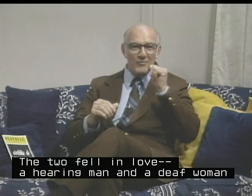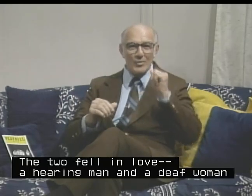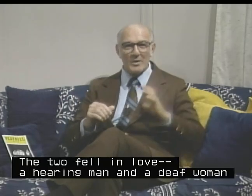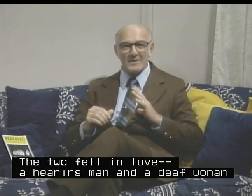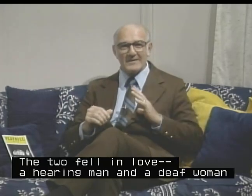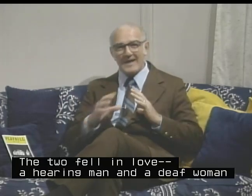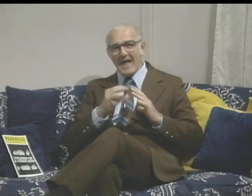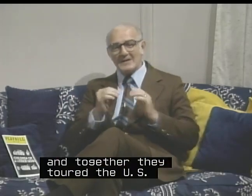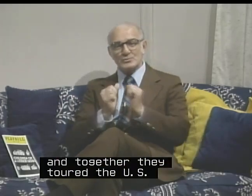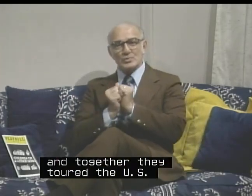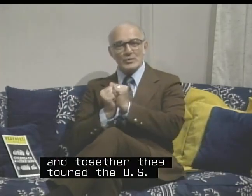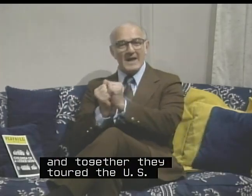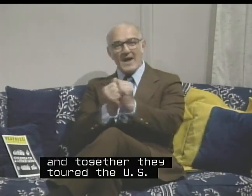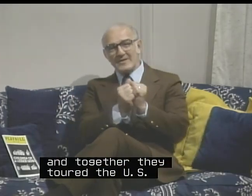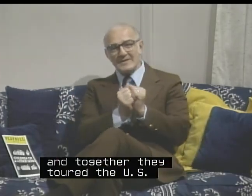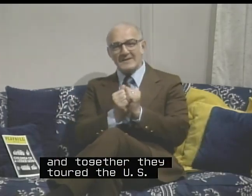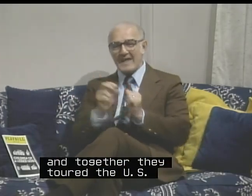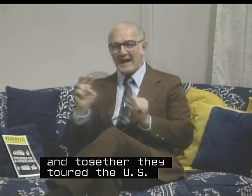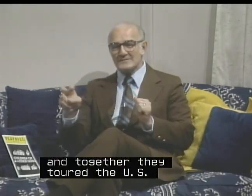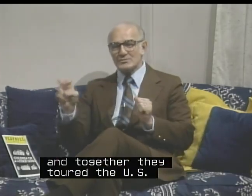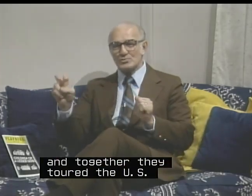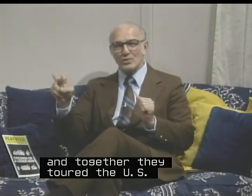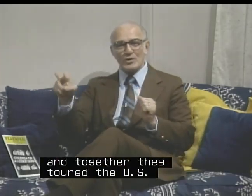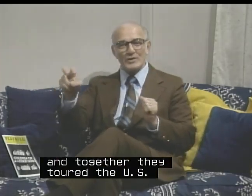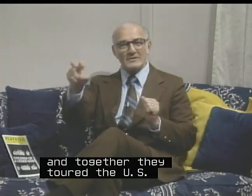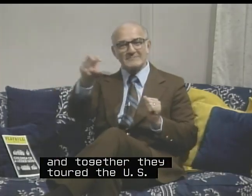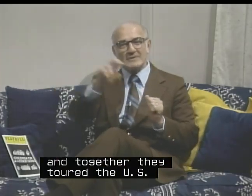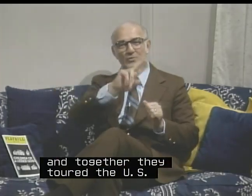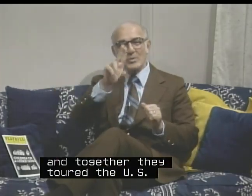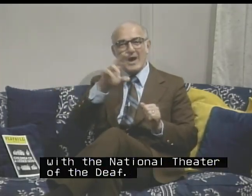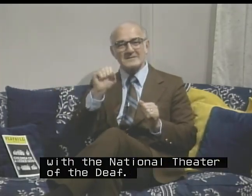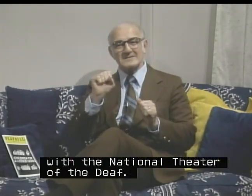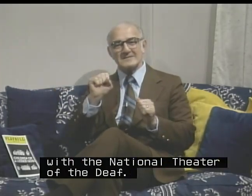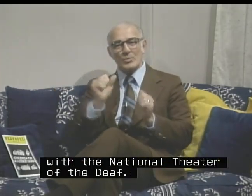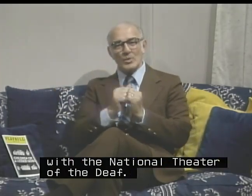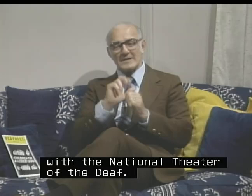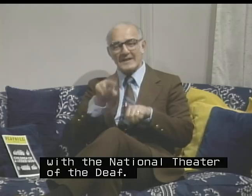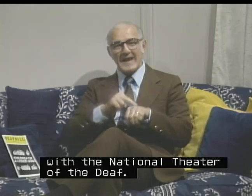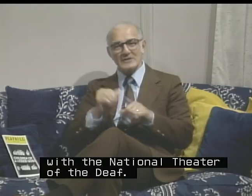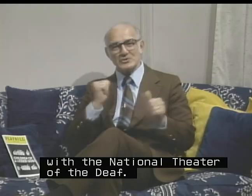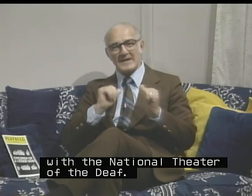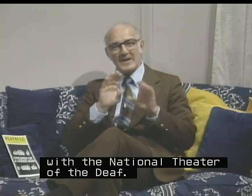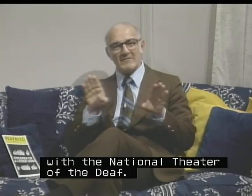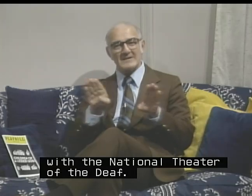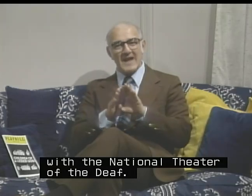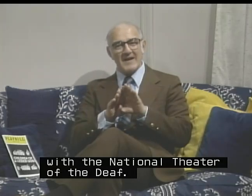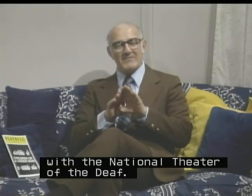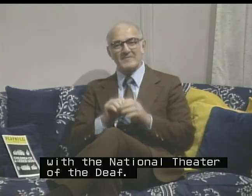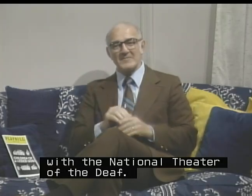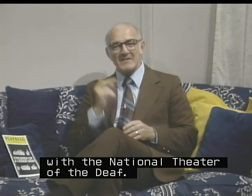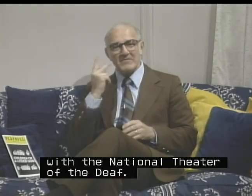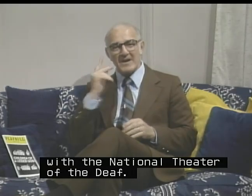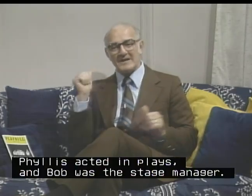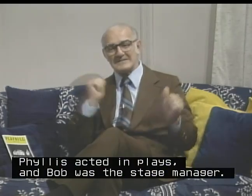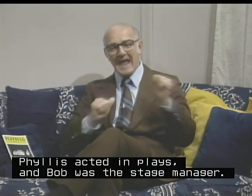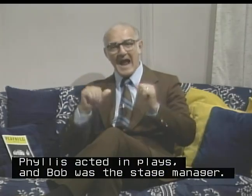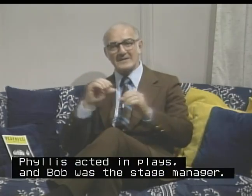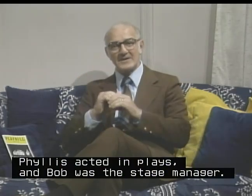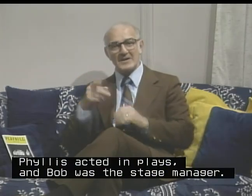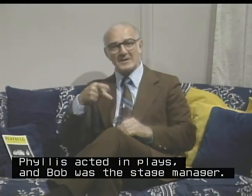women together. They toured the U.S. with the National Theater for Deaf. Phyllis acted in